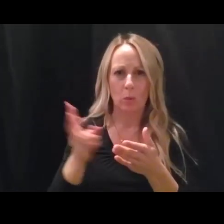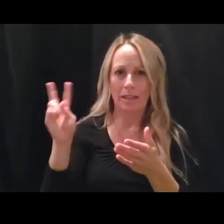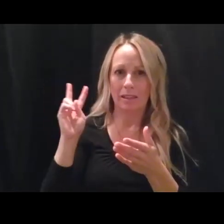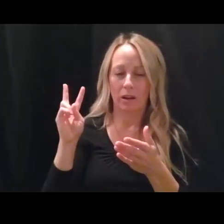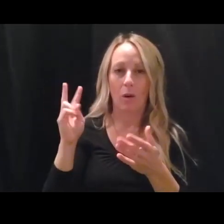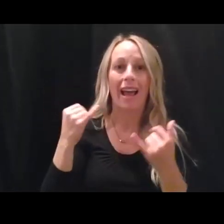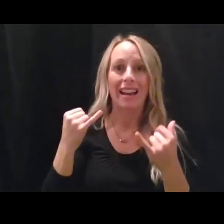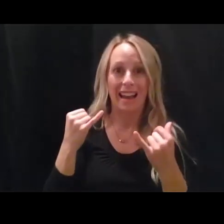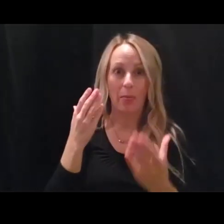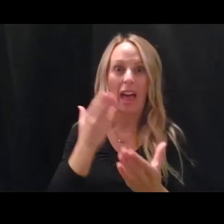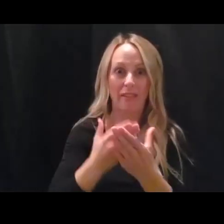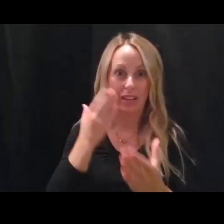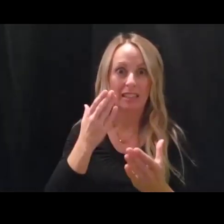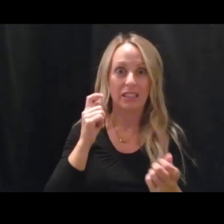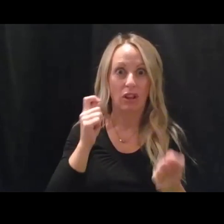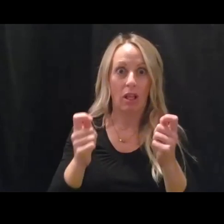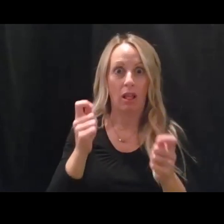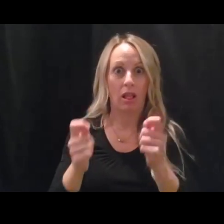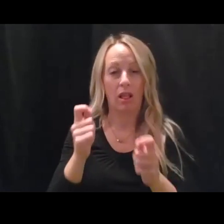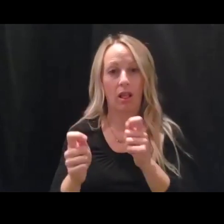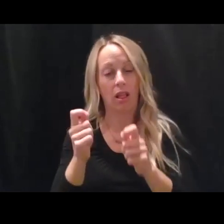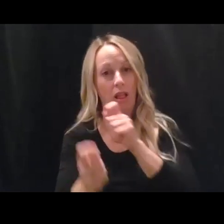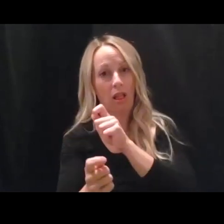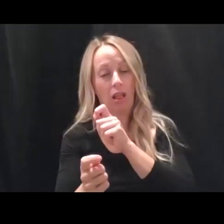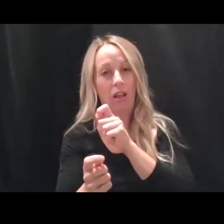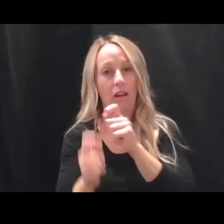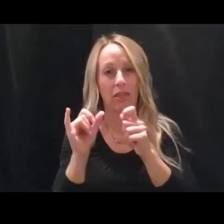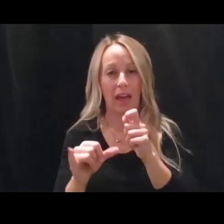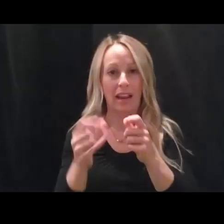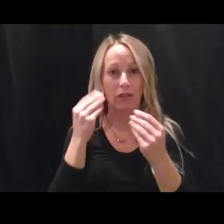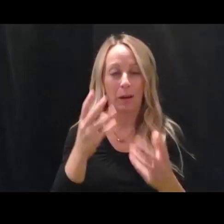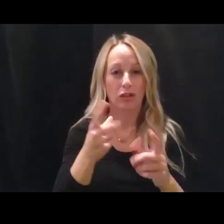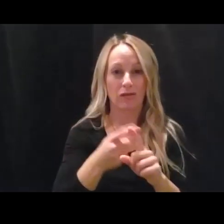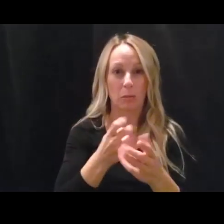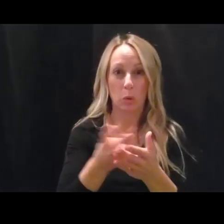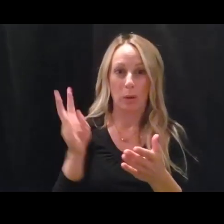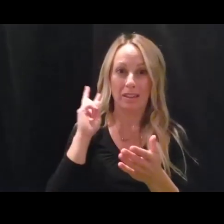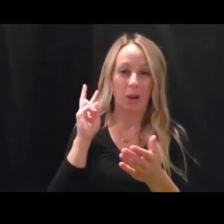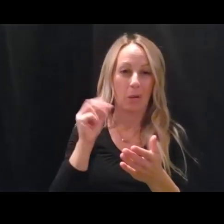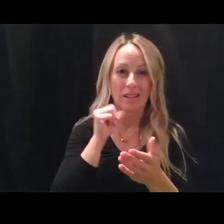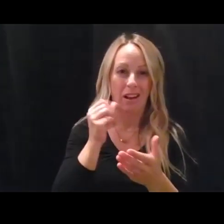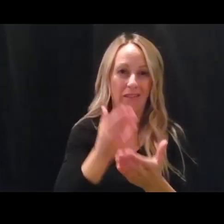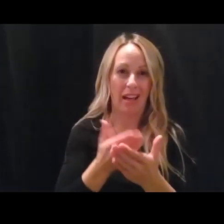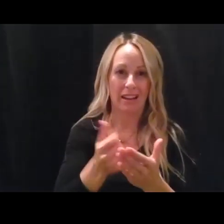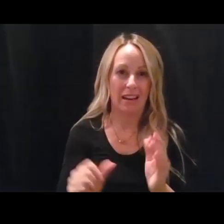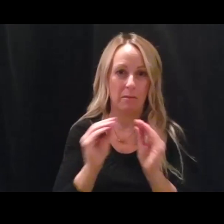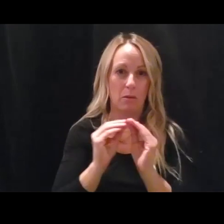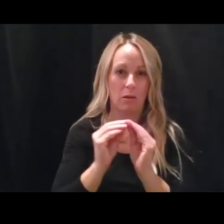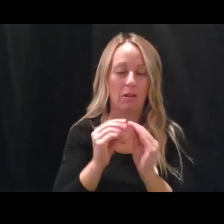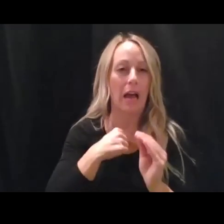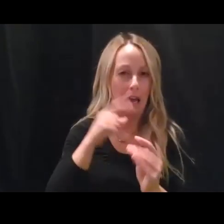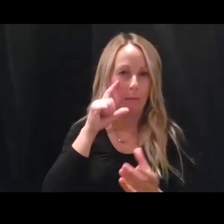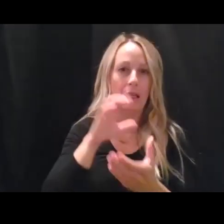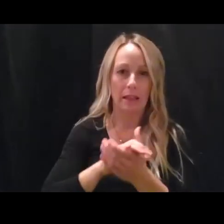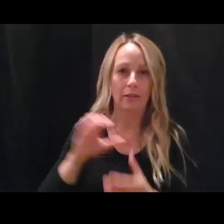is evolving so quickly that it changes now. Uh, so, uh, I believe that the CDC, uh,